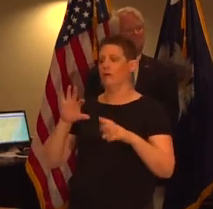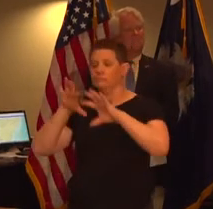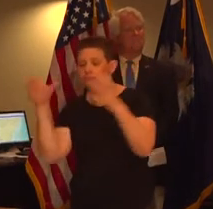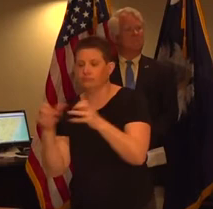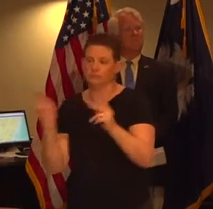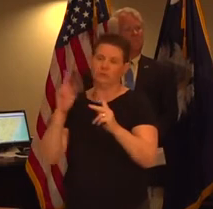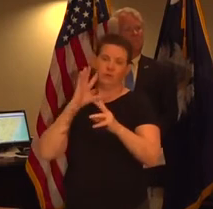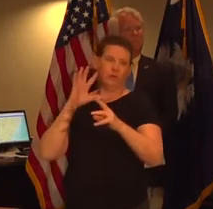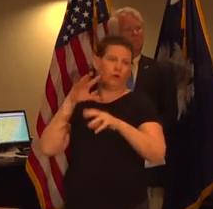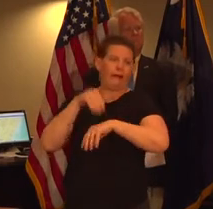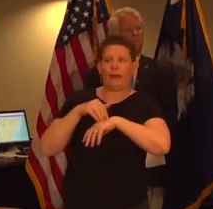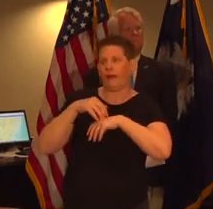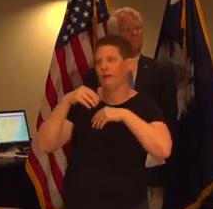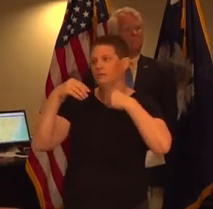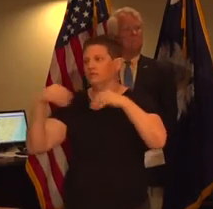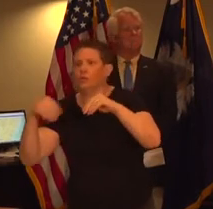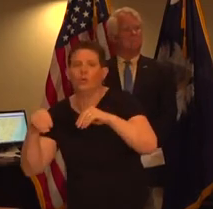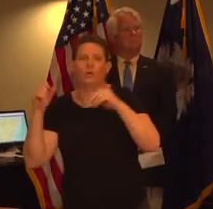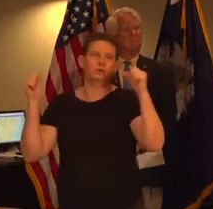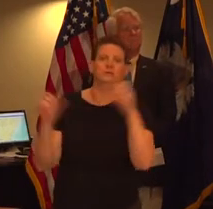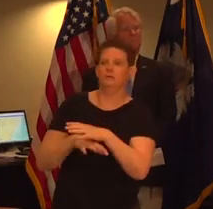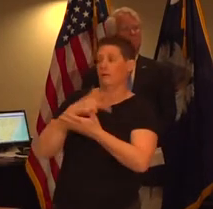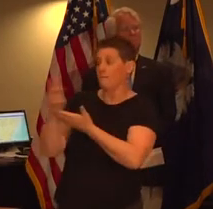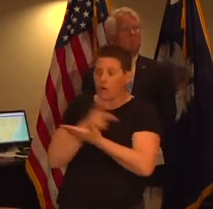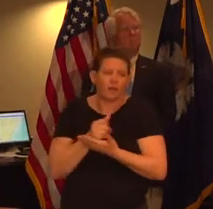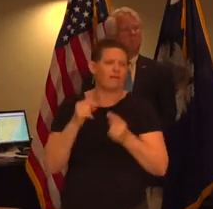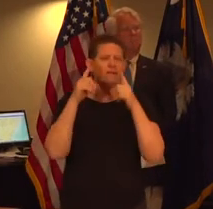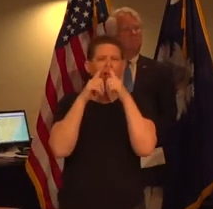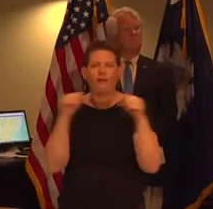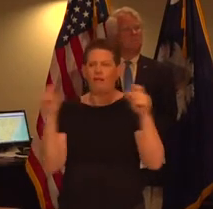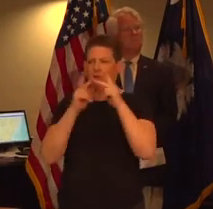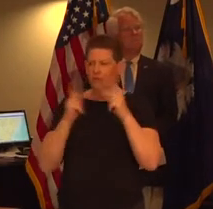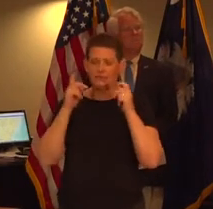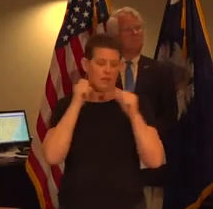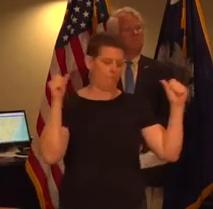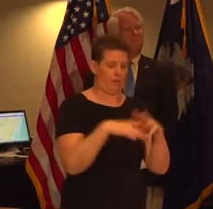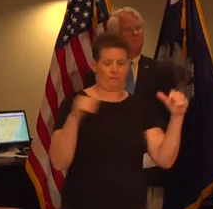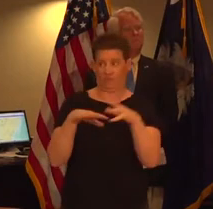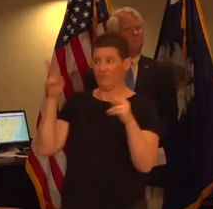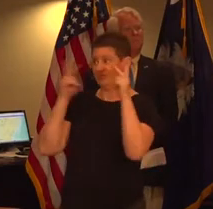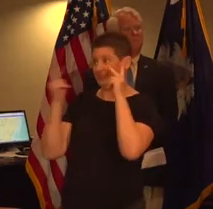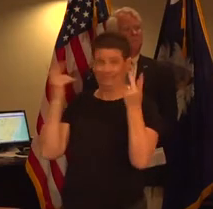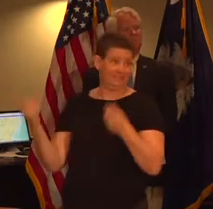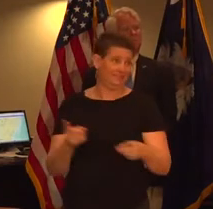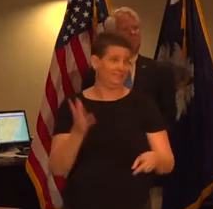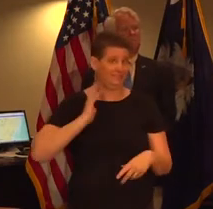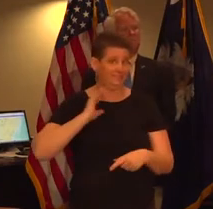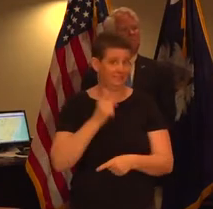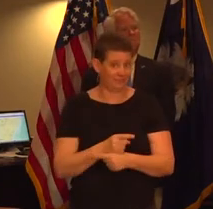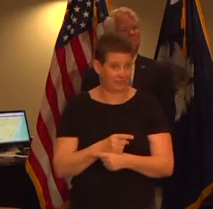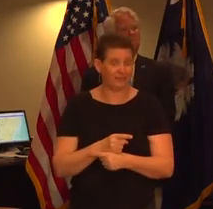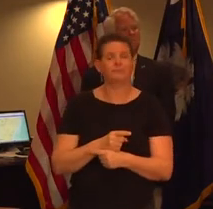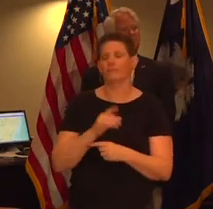gatherings in shopping centers parking lots those are the kinds of things and we have all seen them what it does not